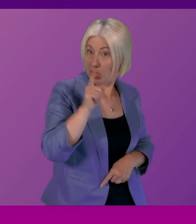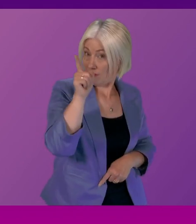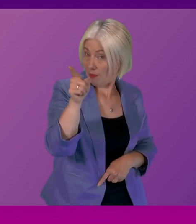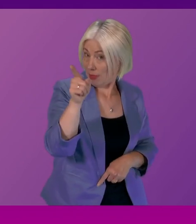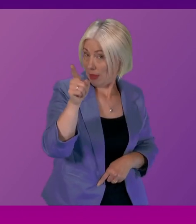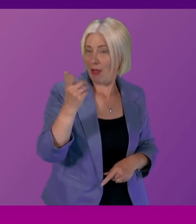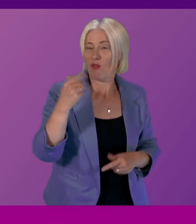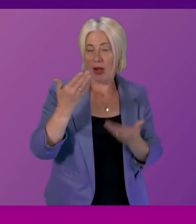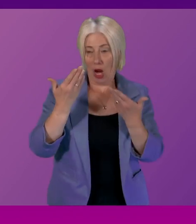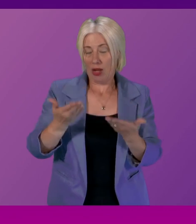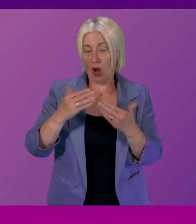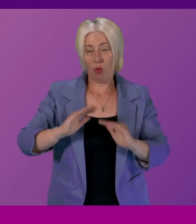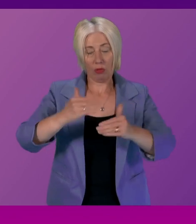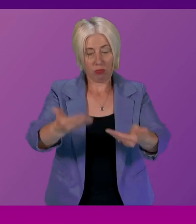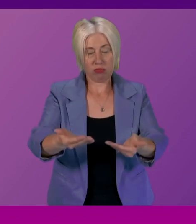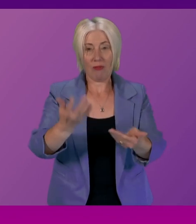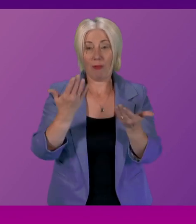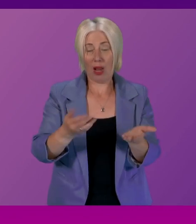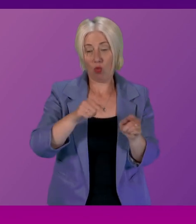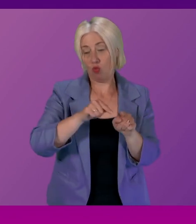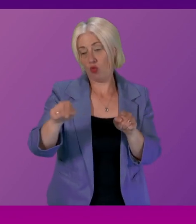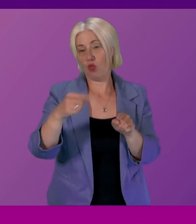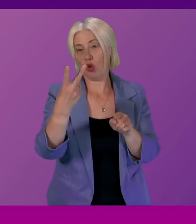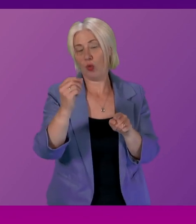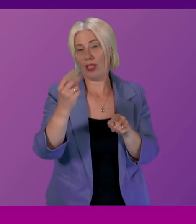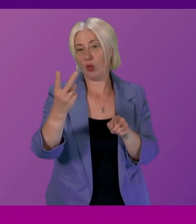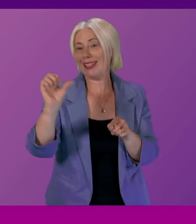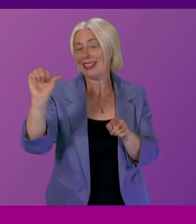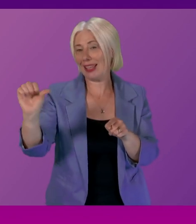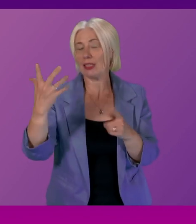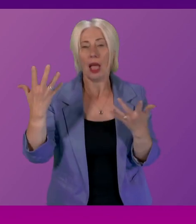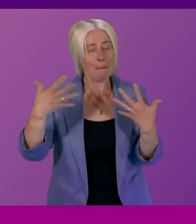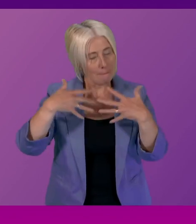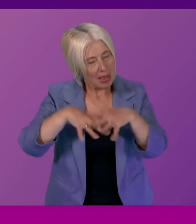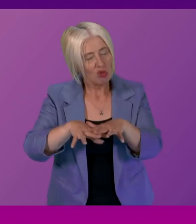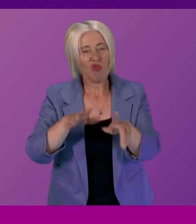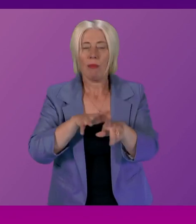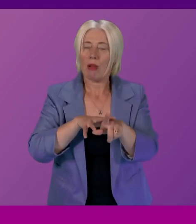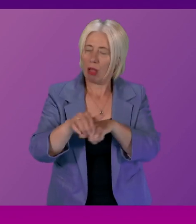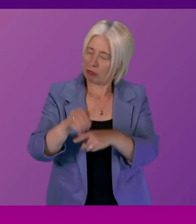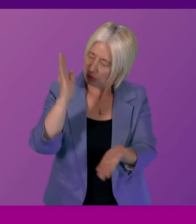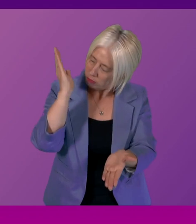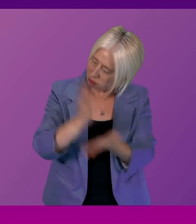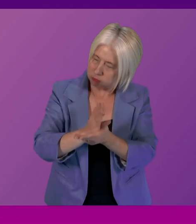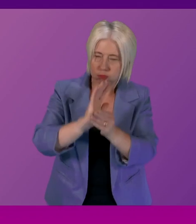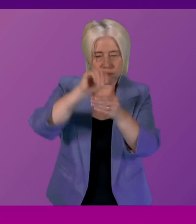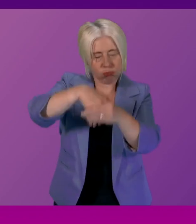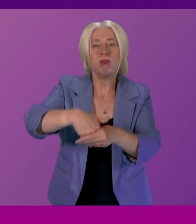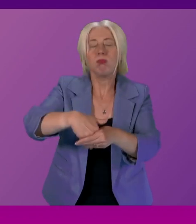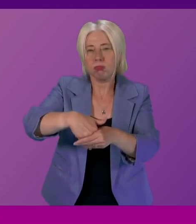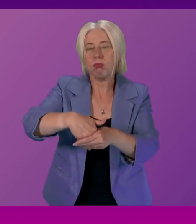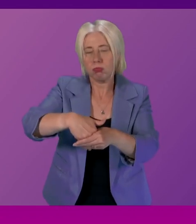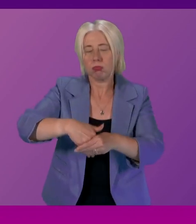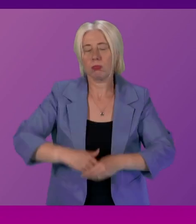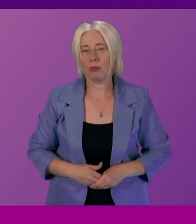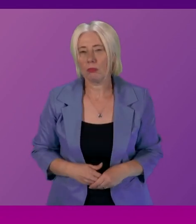deliver between now and 2026 and mainstreaming culture has got to be a part of that and what